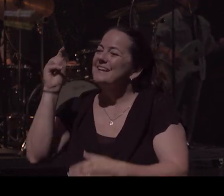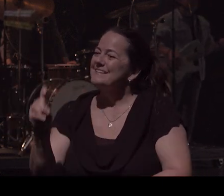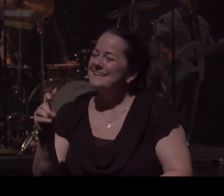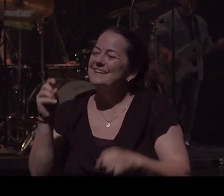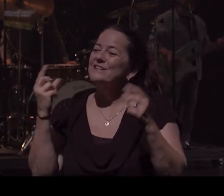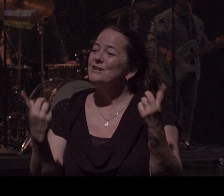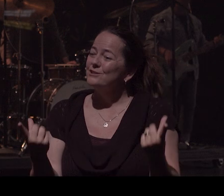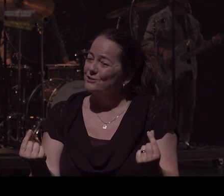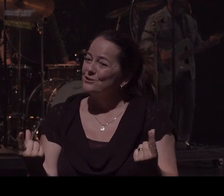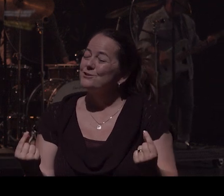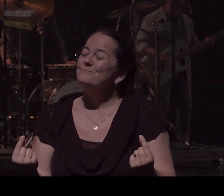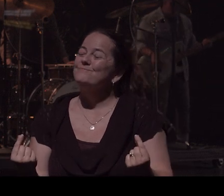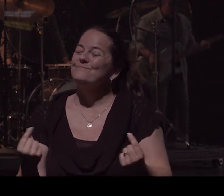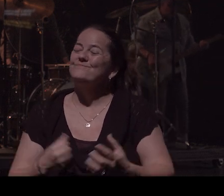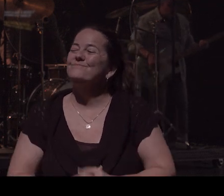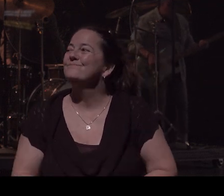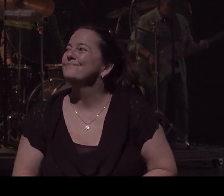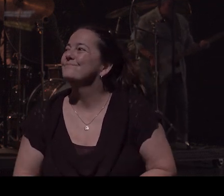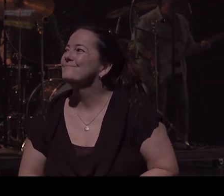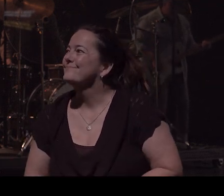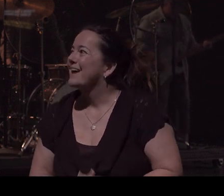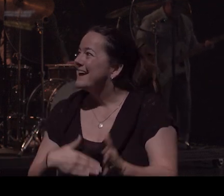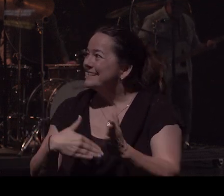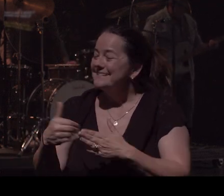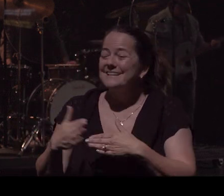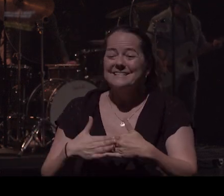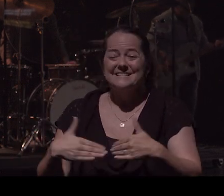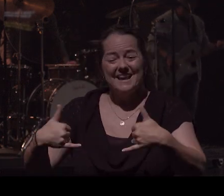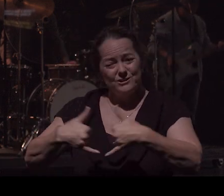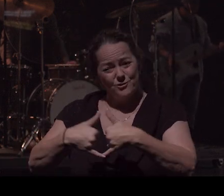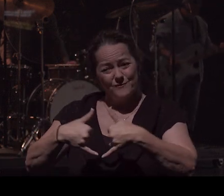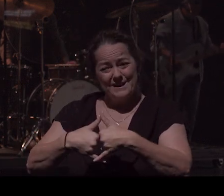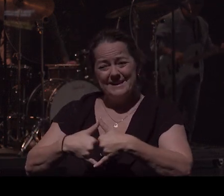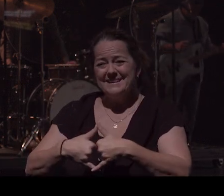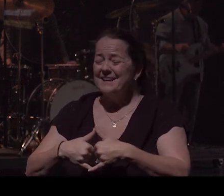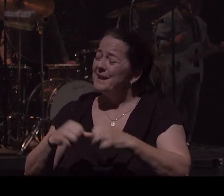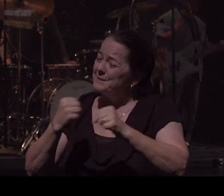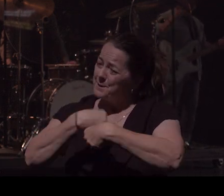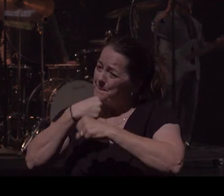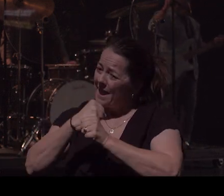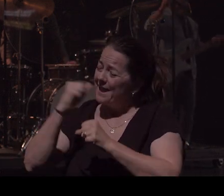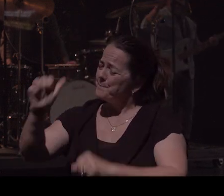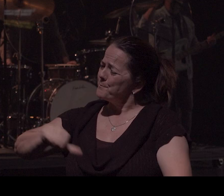It doesn't take a trophy to make you proud